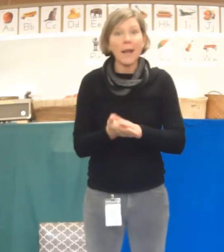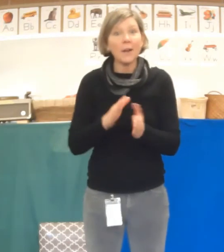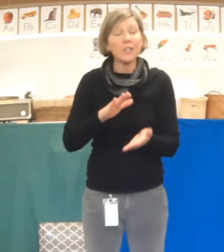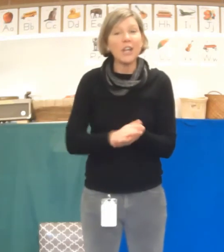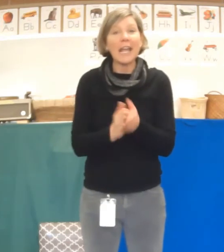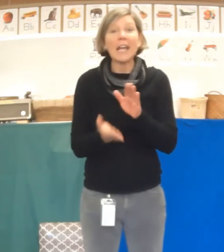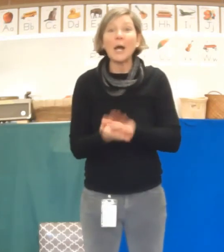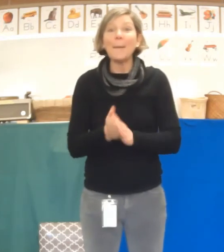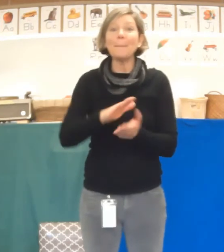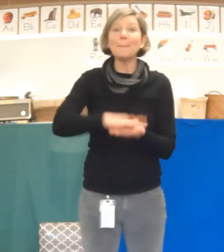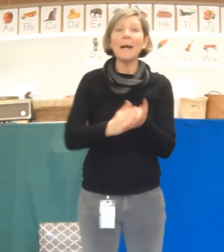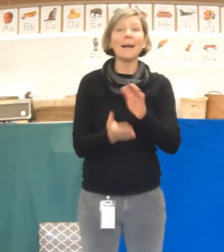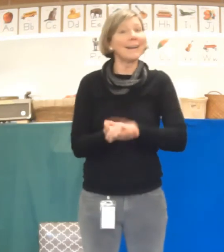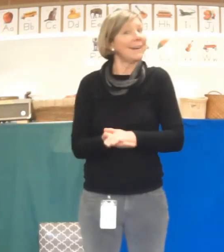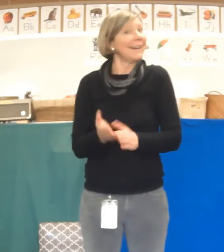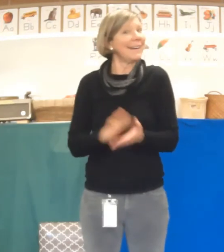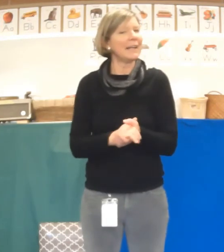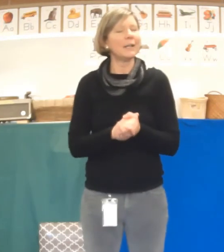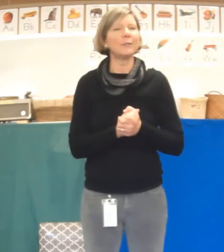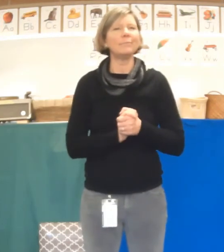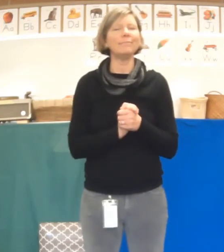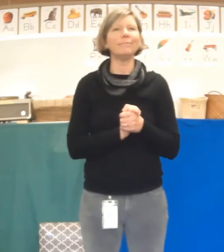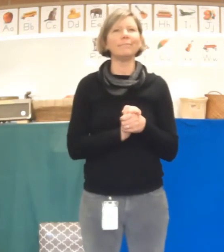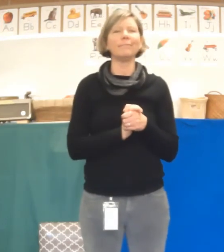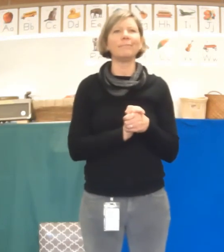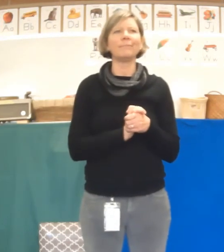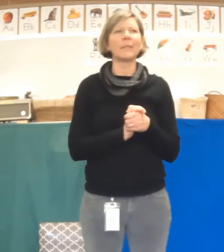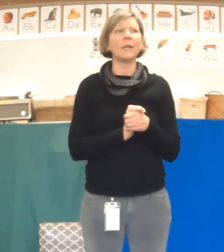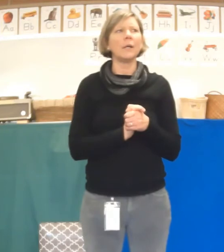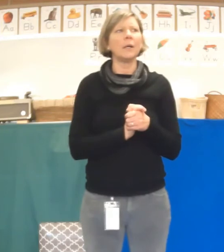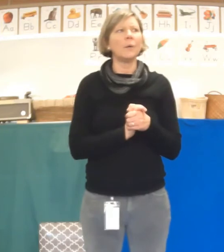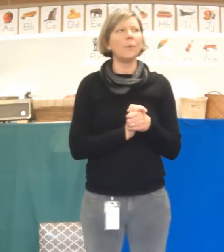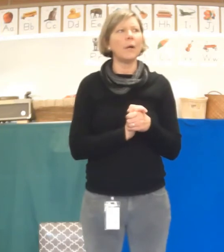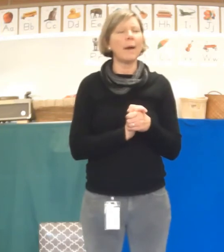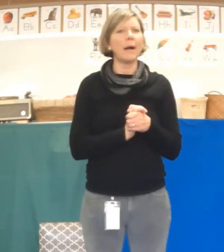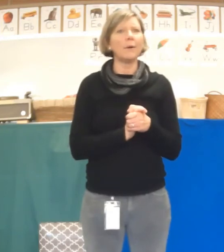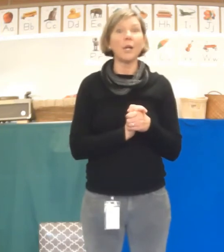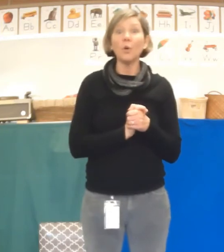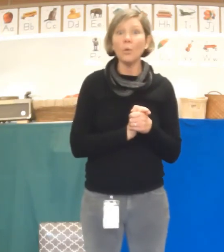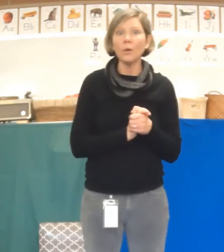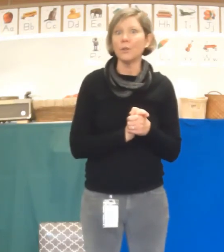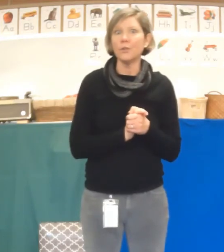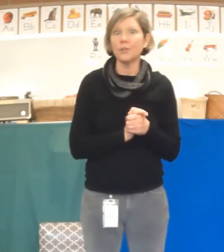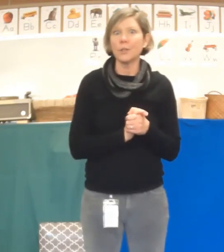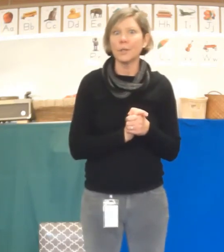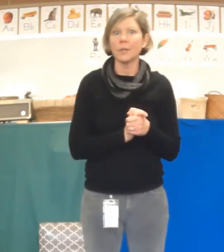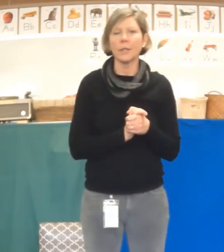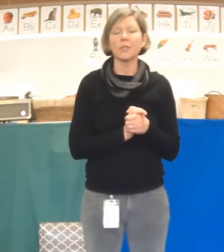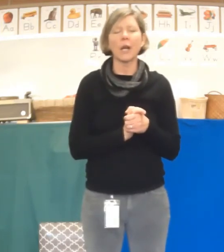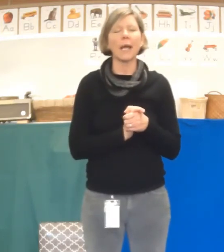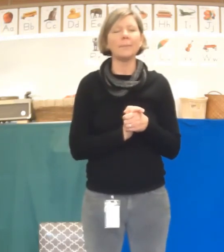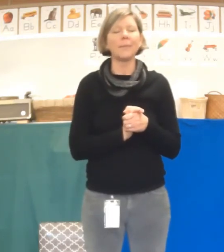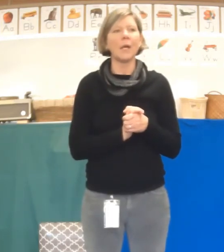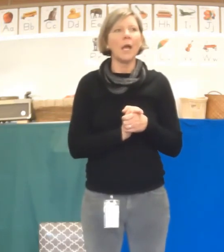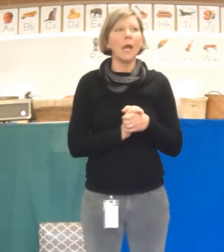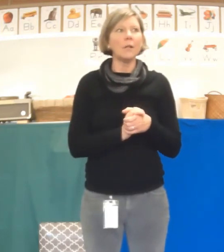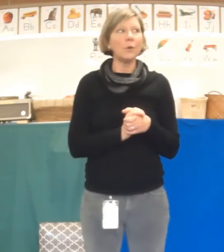jam! Hmm. What about an orange? Let's try it. An